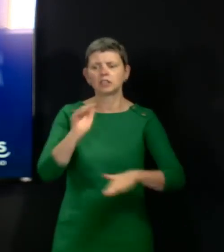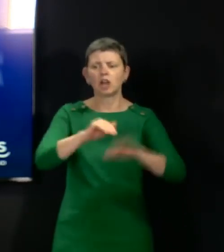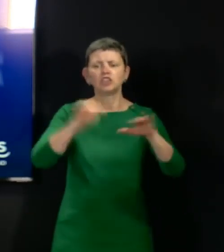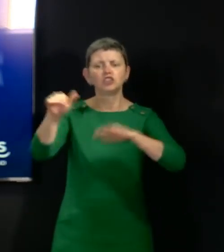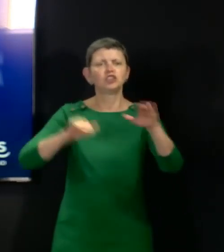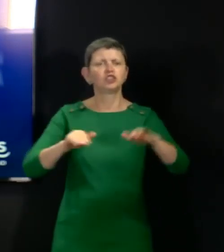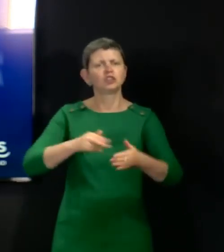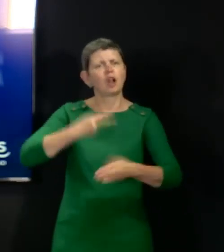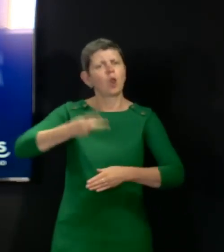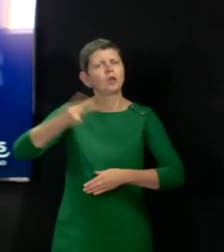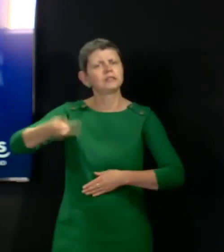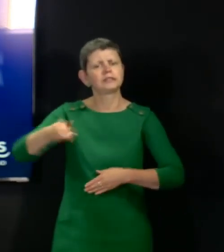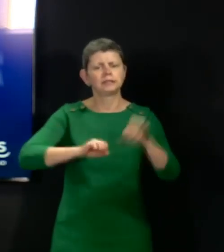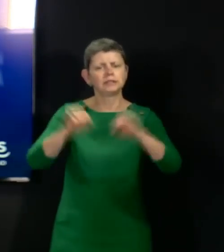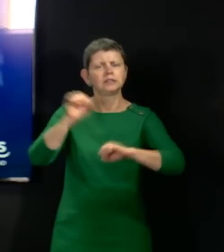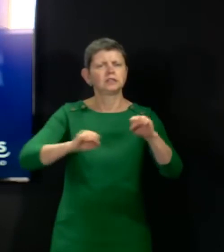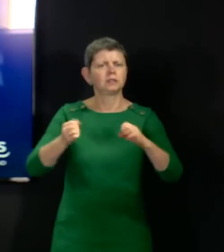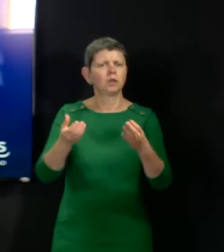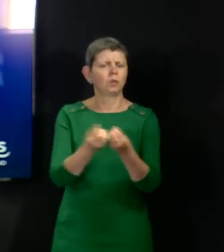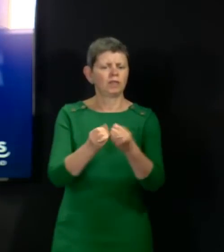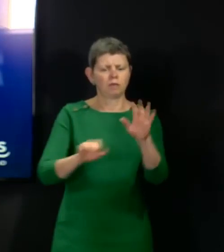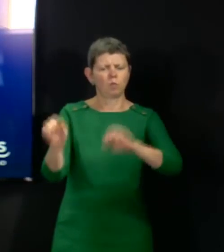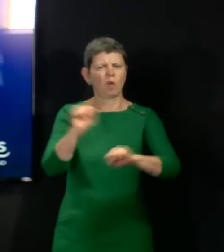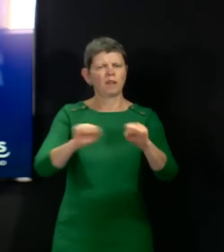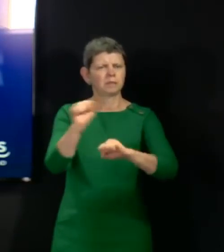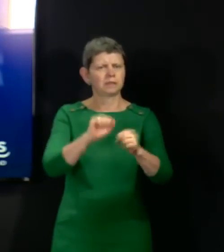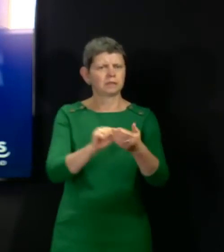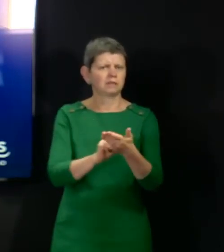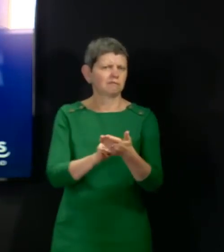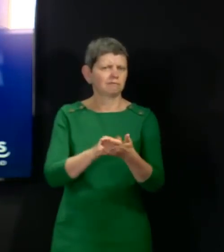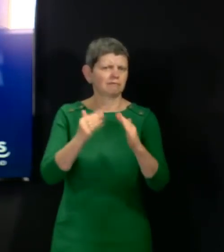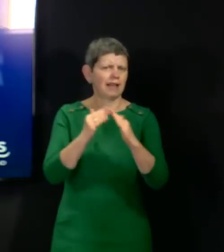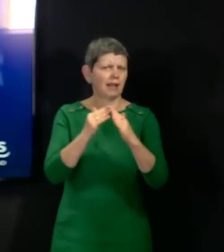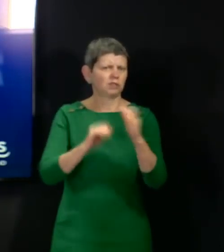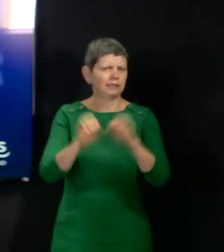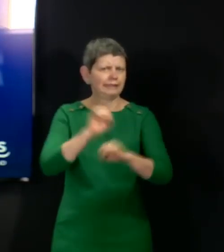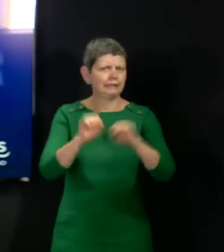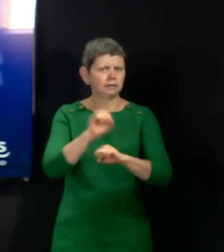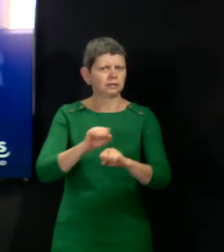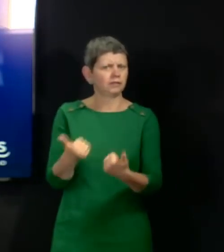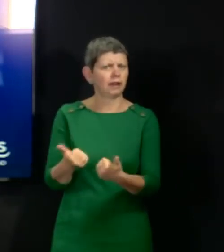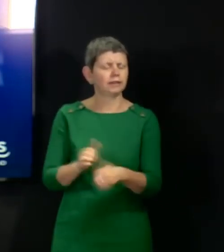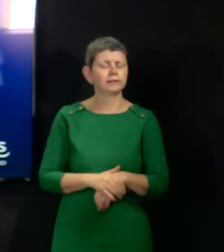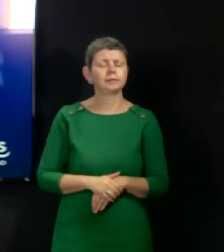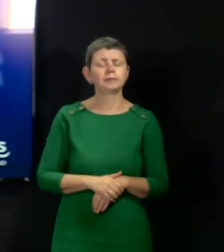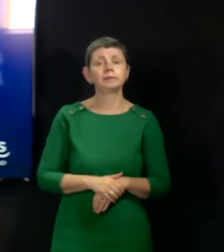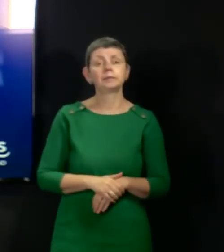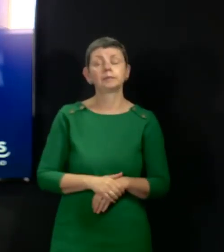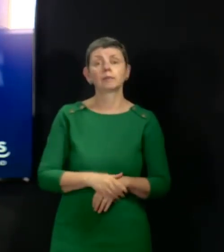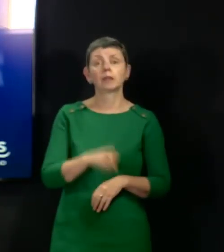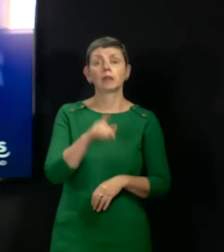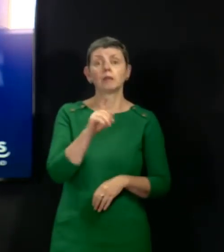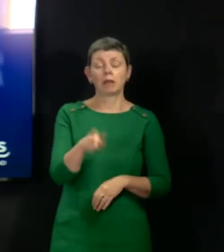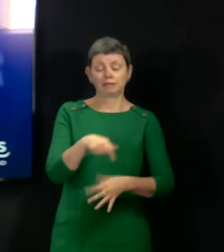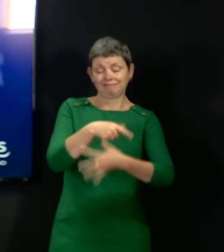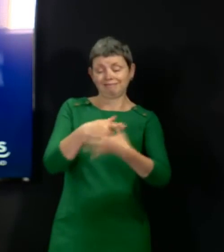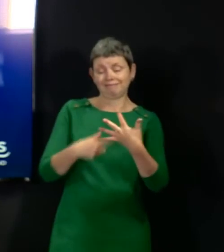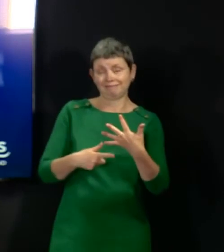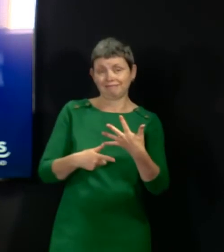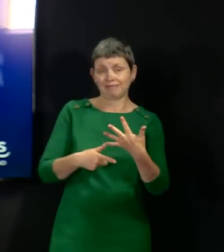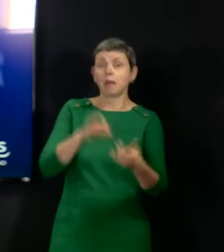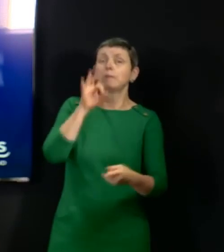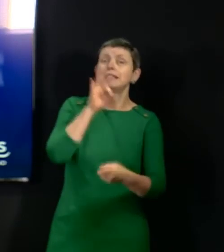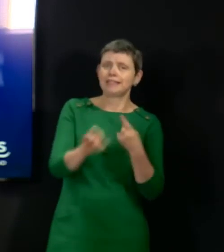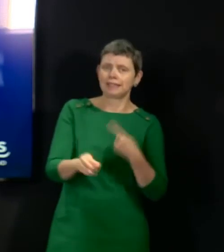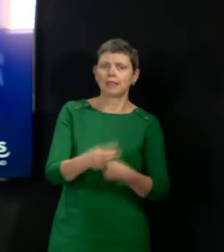regularly and just with household wipes. Doing all of those things, but in particular the physical distancing, will